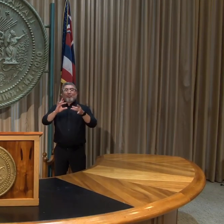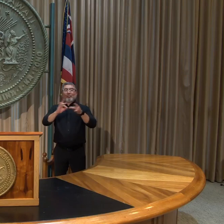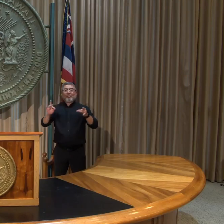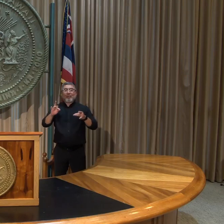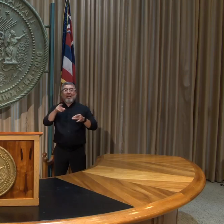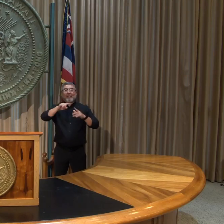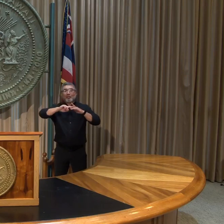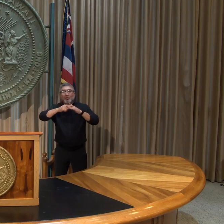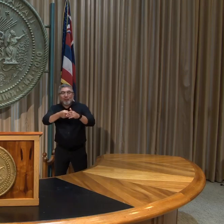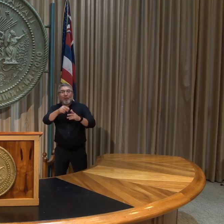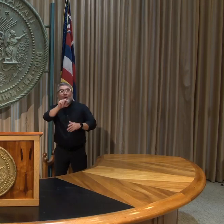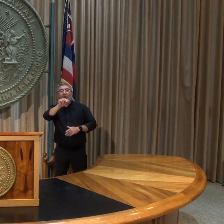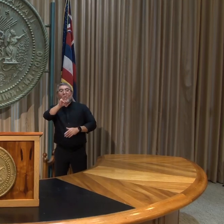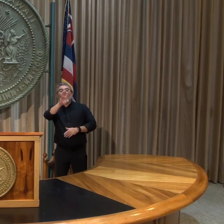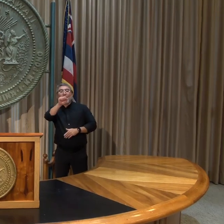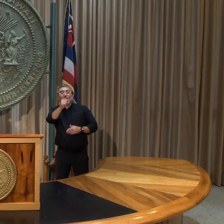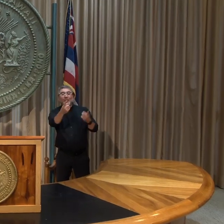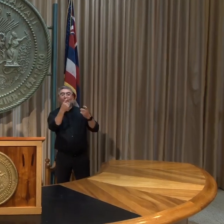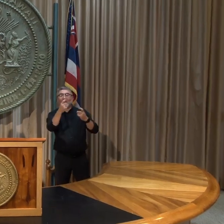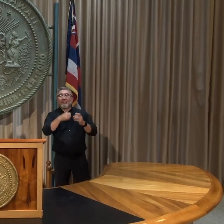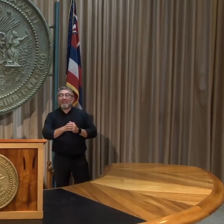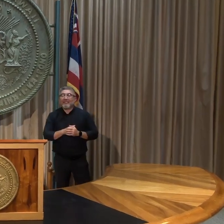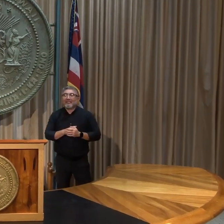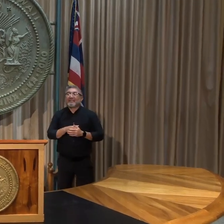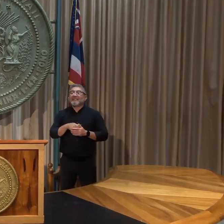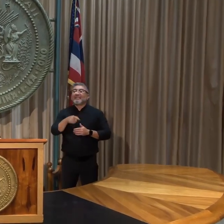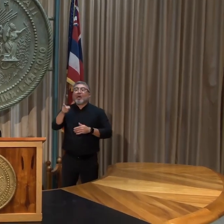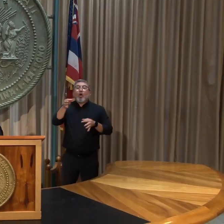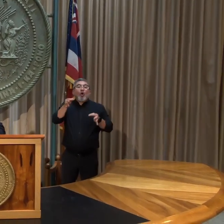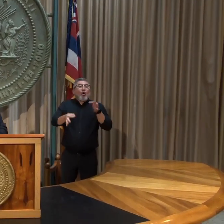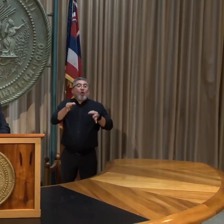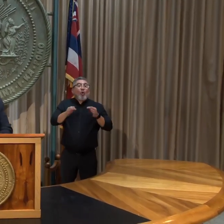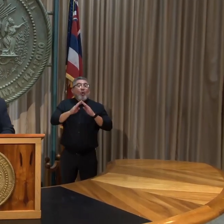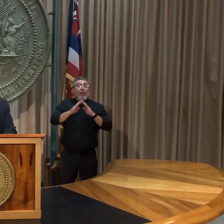first question will be from Tia Rivera with Courthouse News.